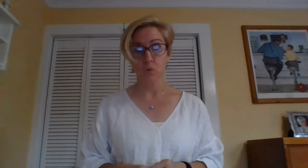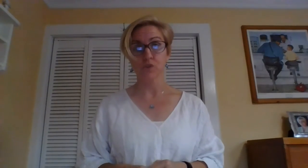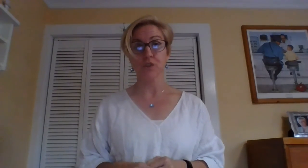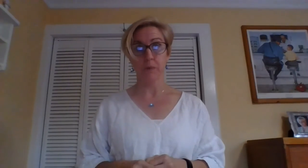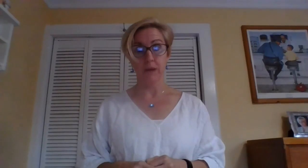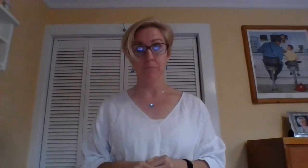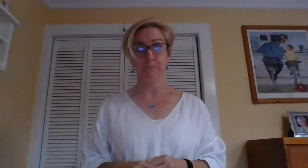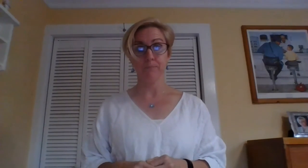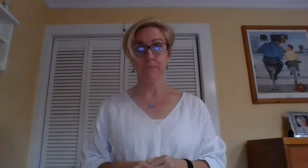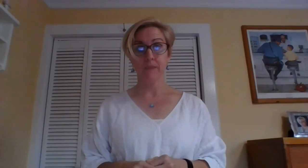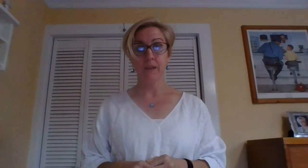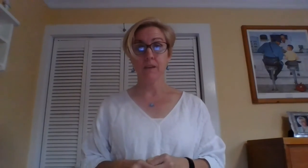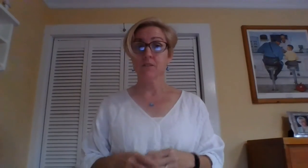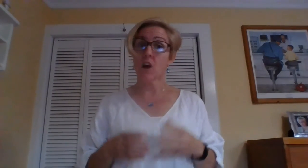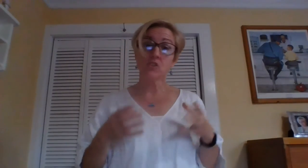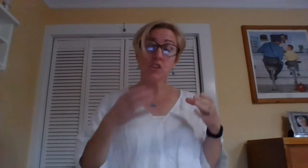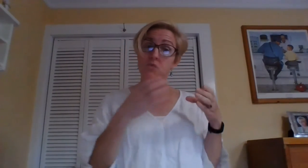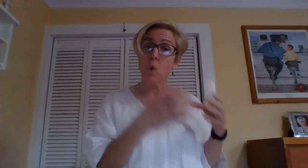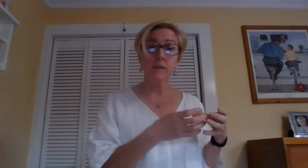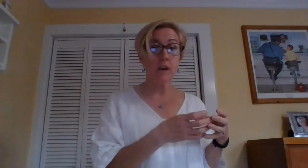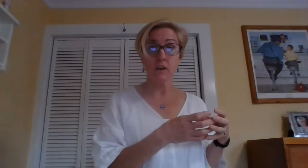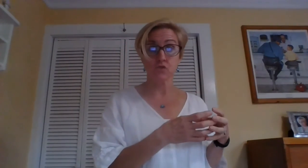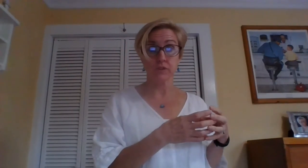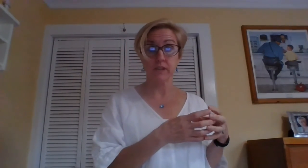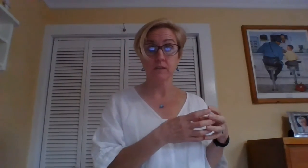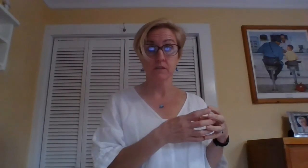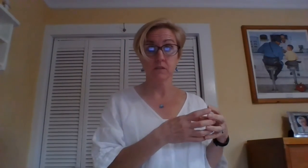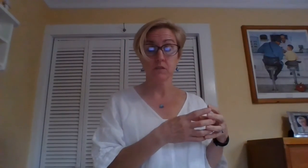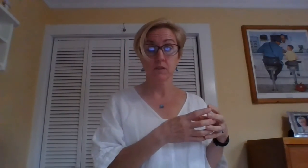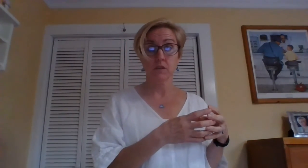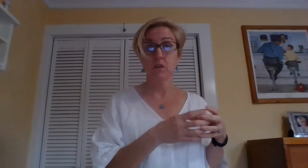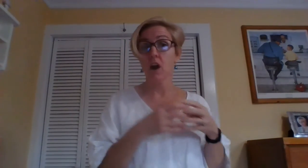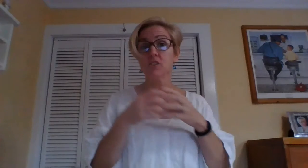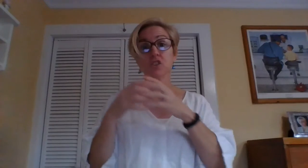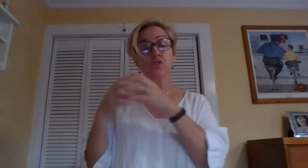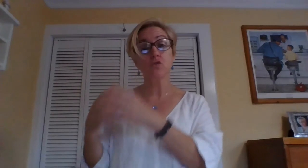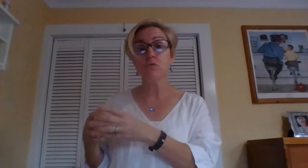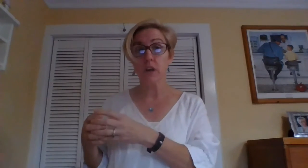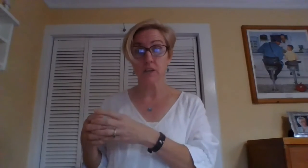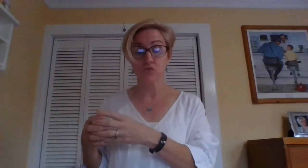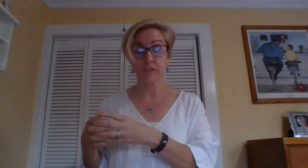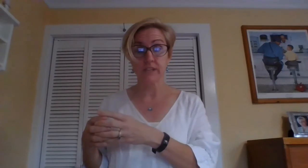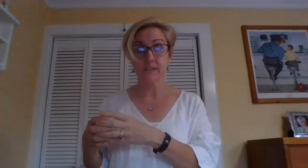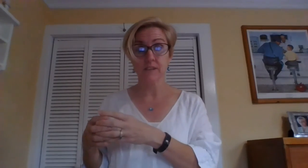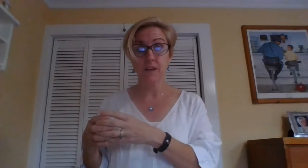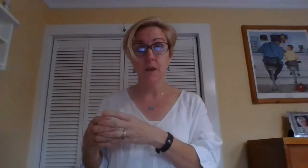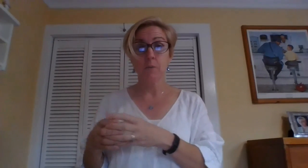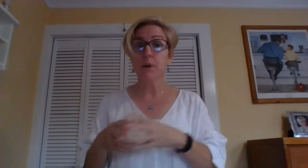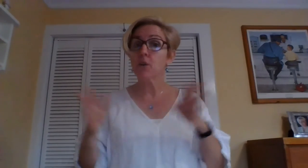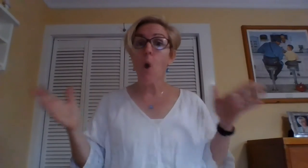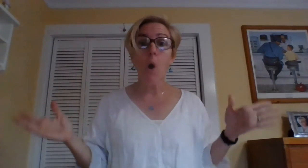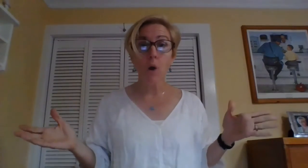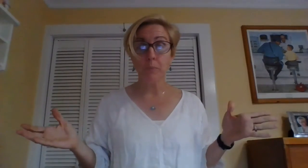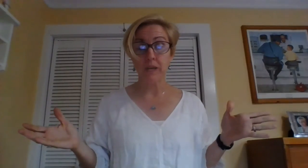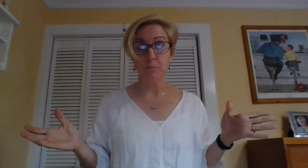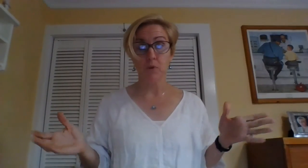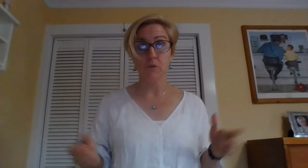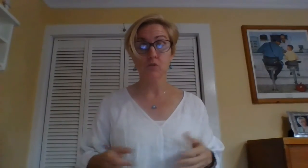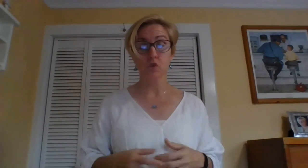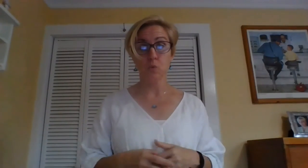worship him. Not just one country, not just two countries, but all people to